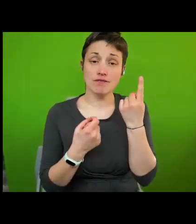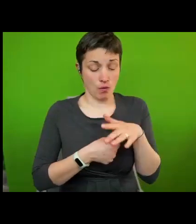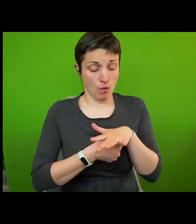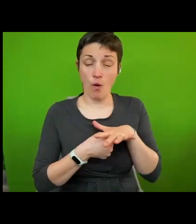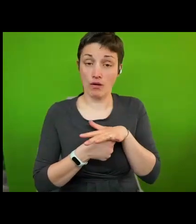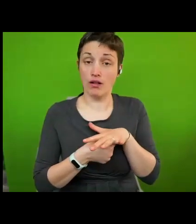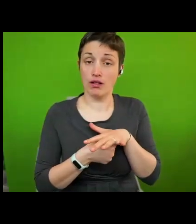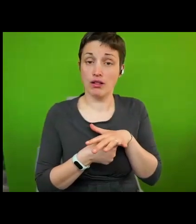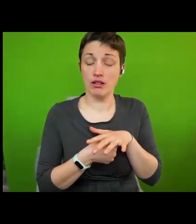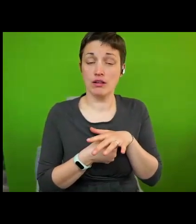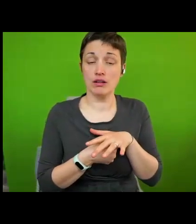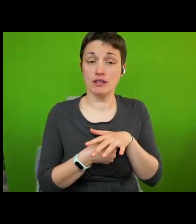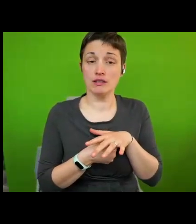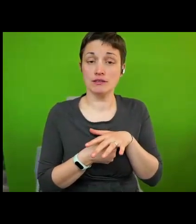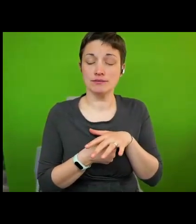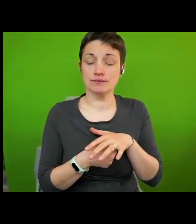on the local level